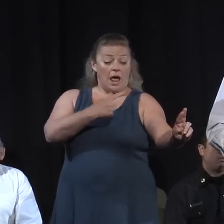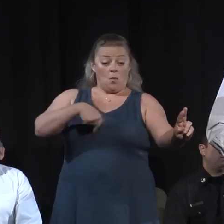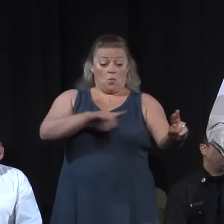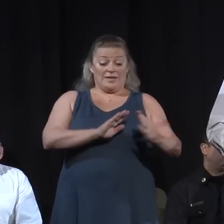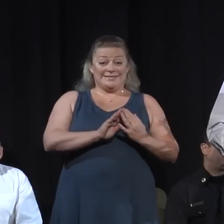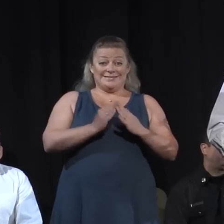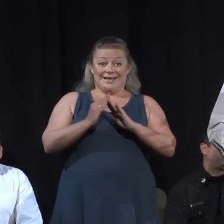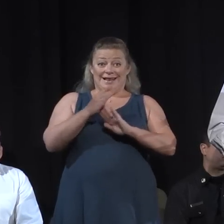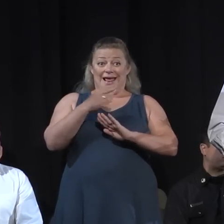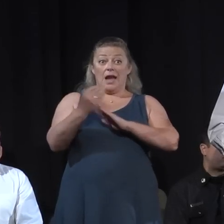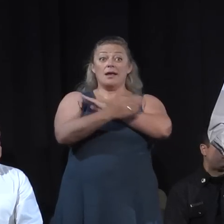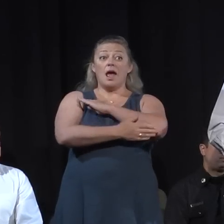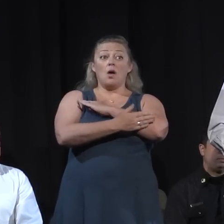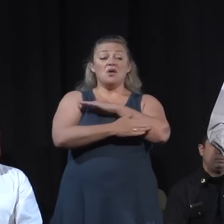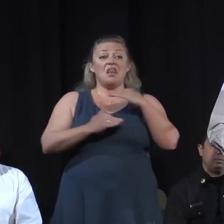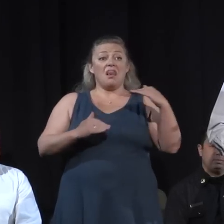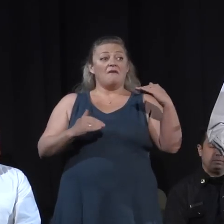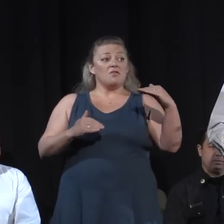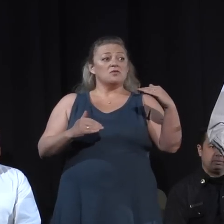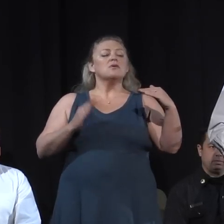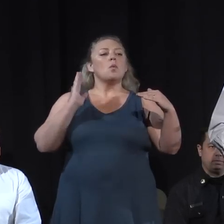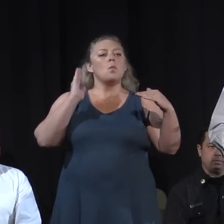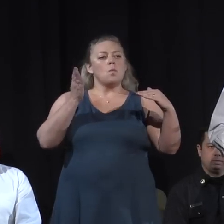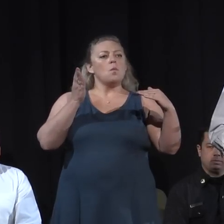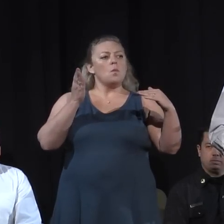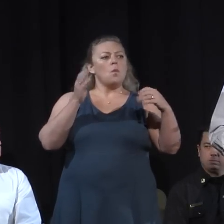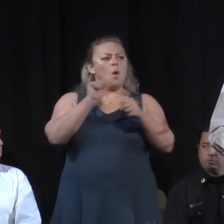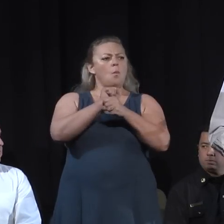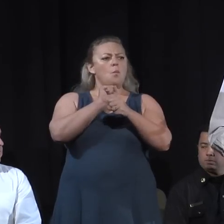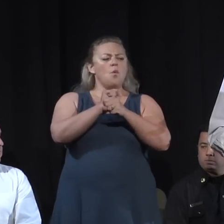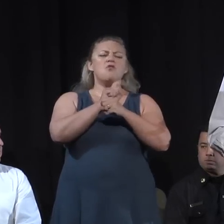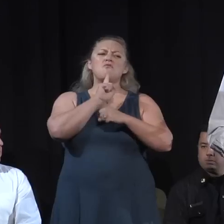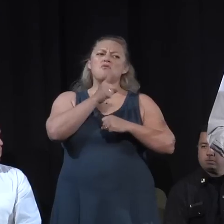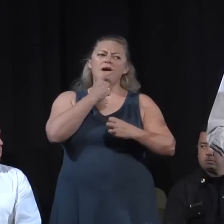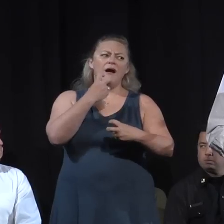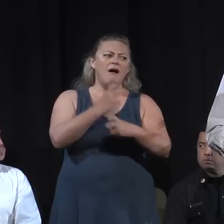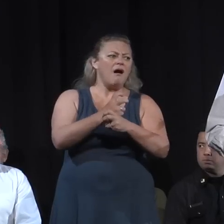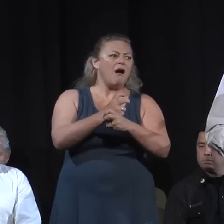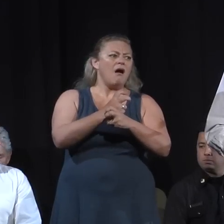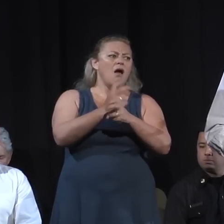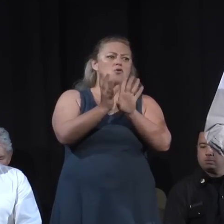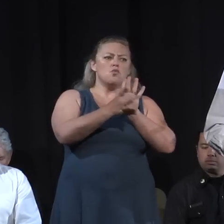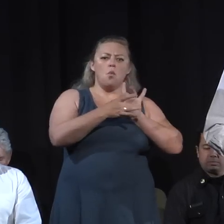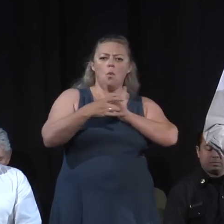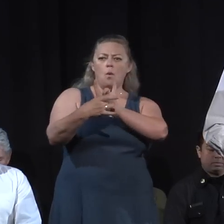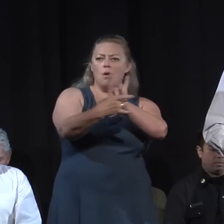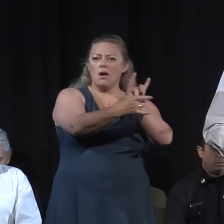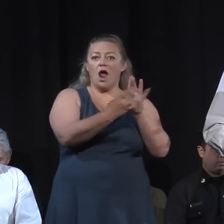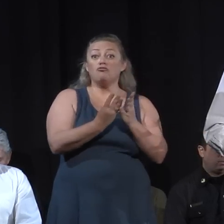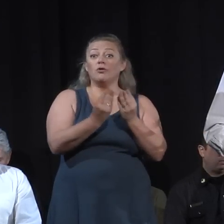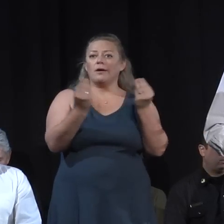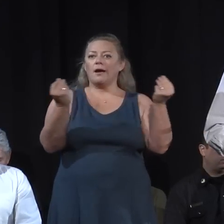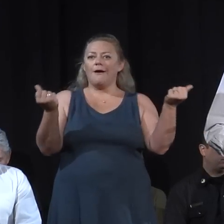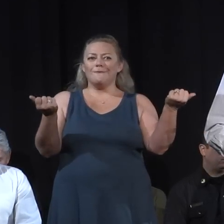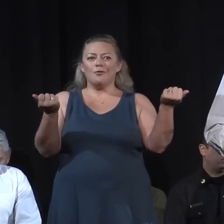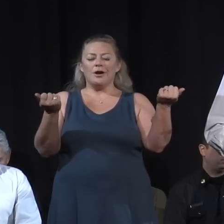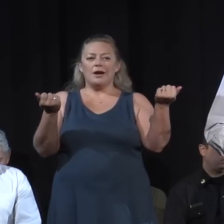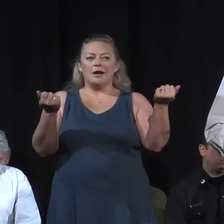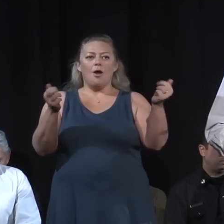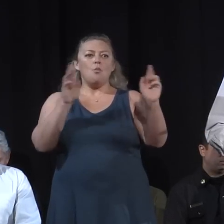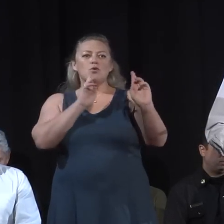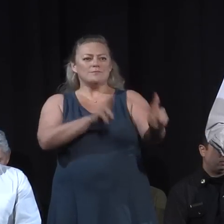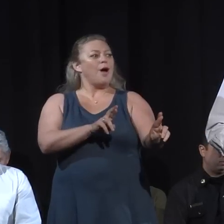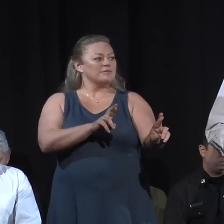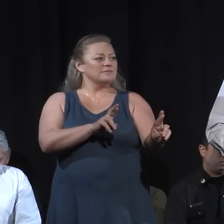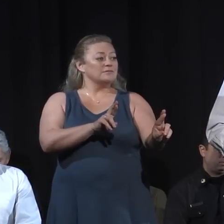level are going to try to work really hard to coordinate the recovery response. And so in the other room, you're going to have